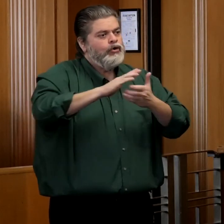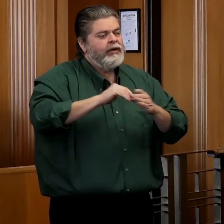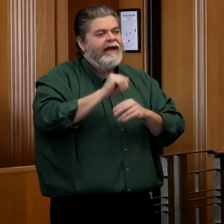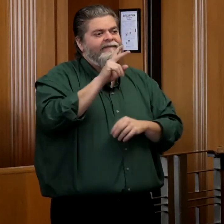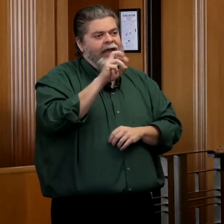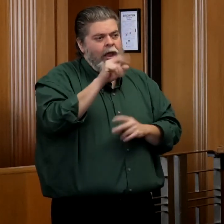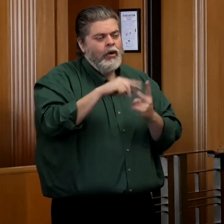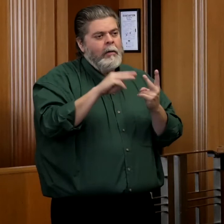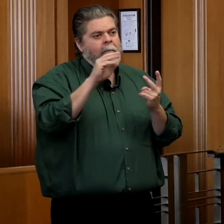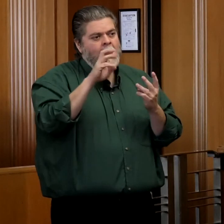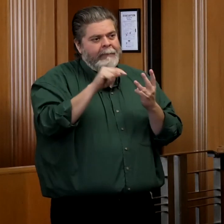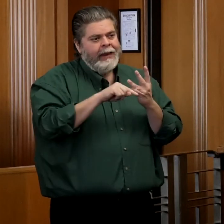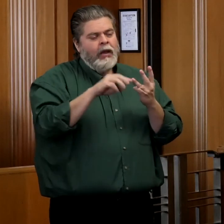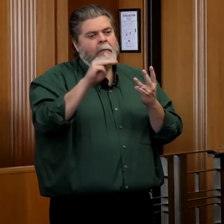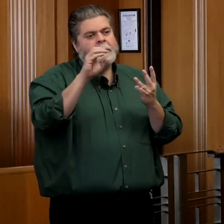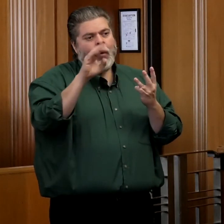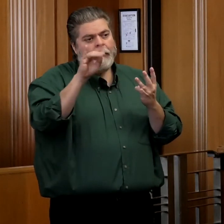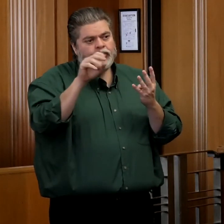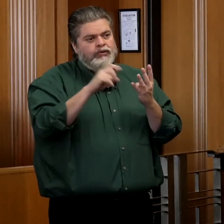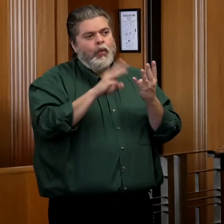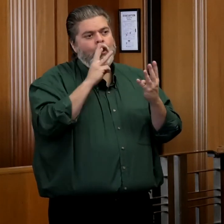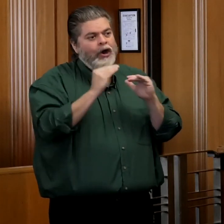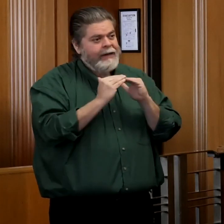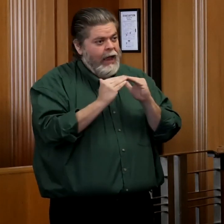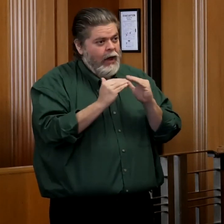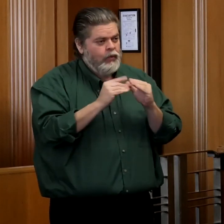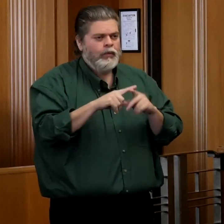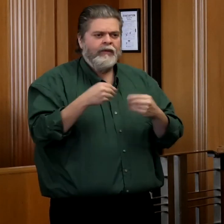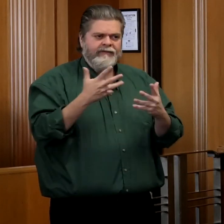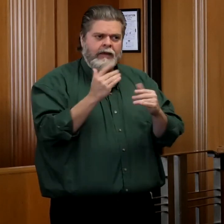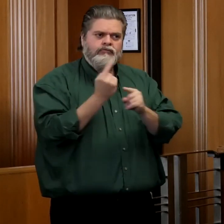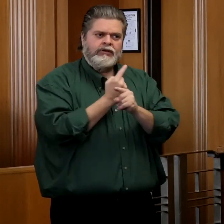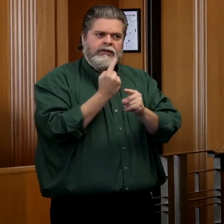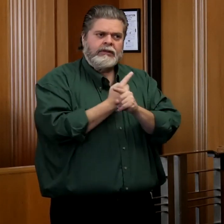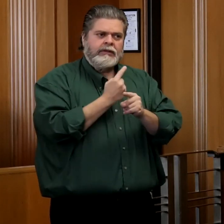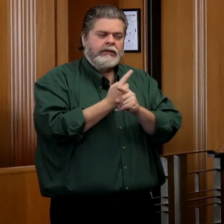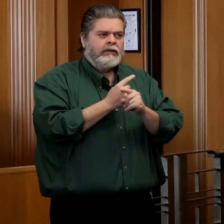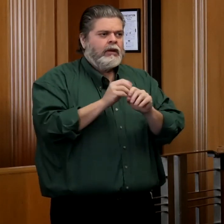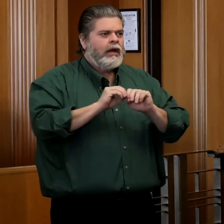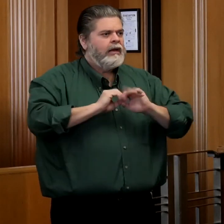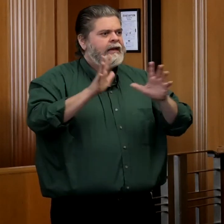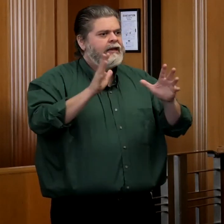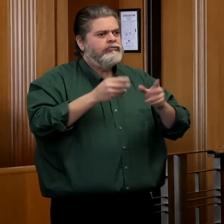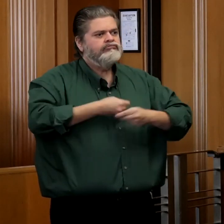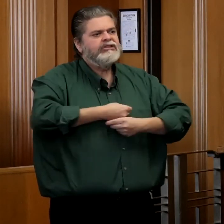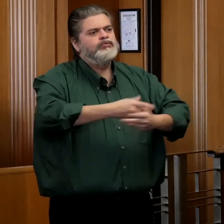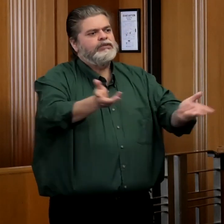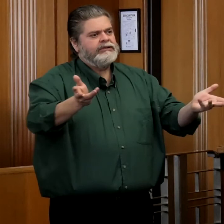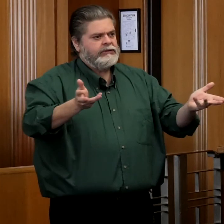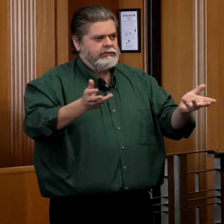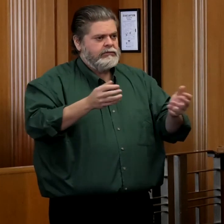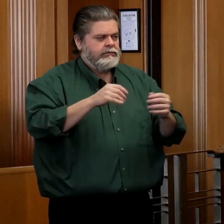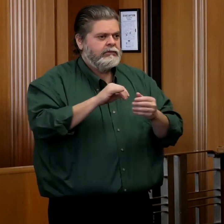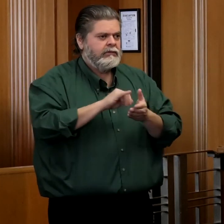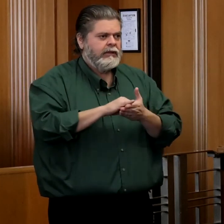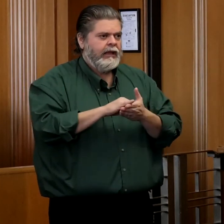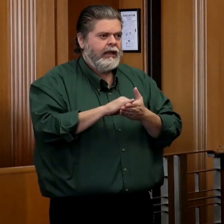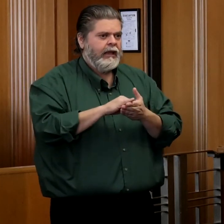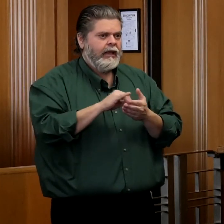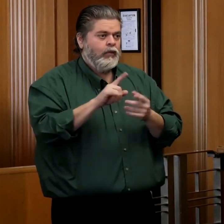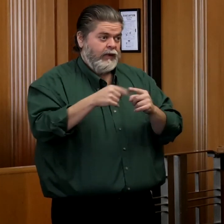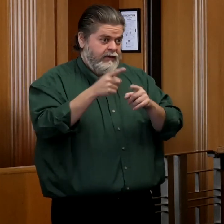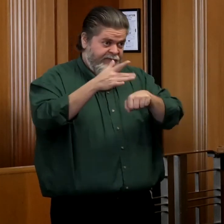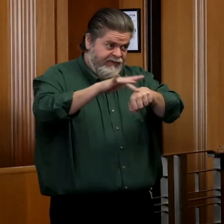Monument, Moe Bridge, Watertown, to provide equitable, transparent vaccine distribution. When that becomes